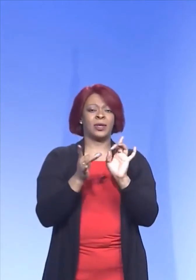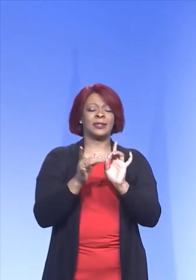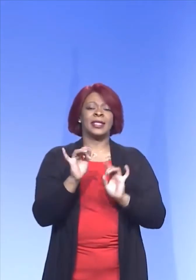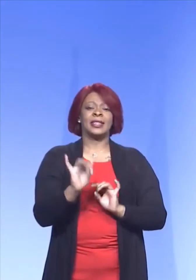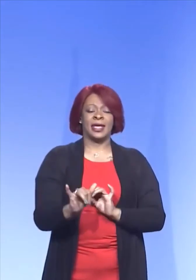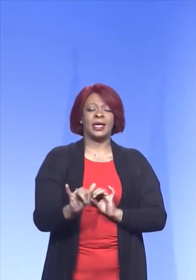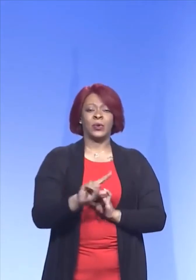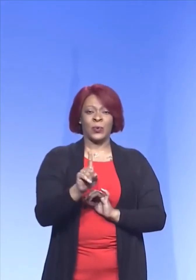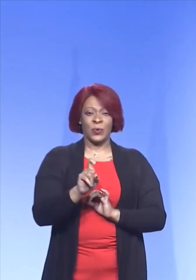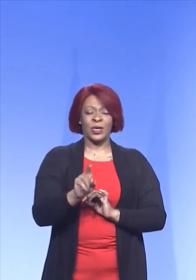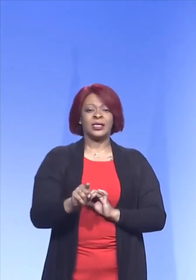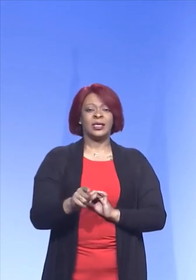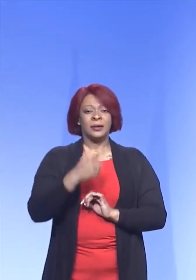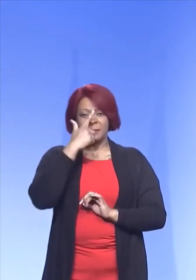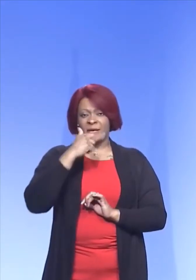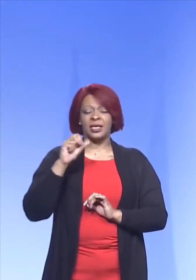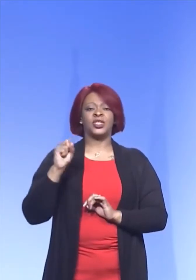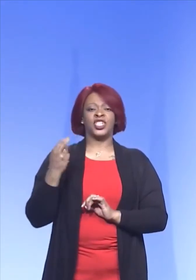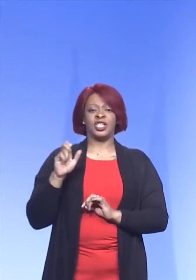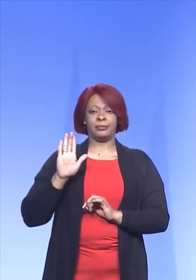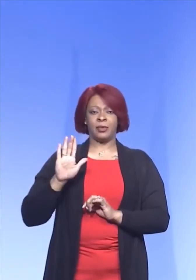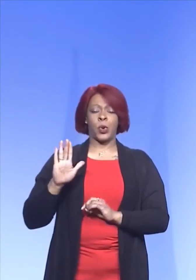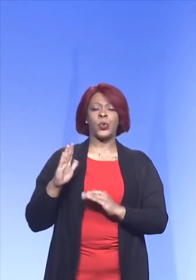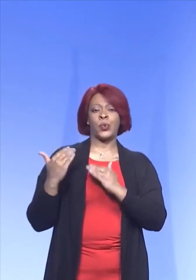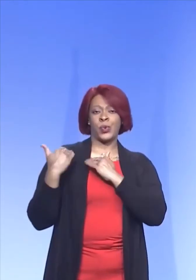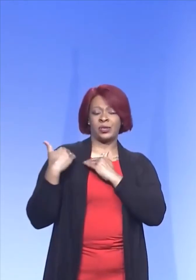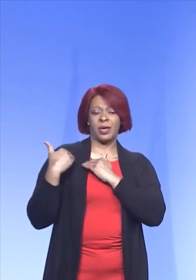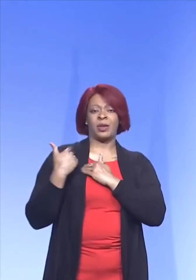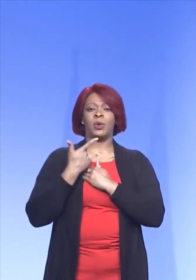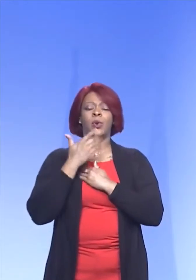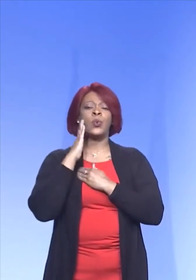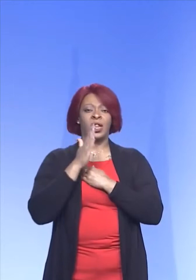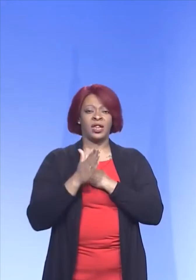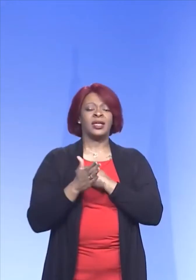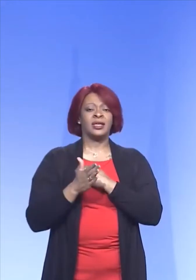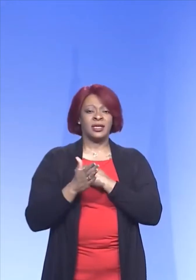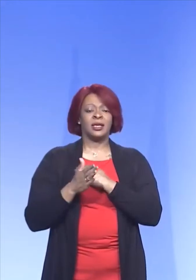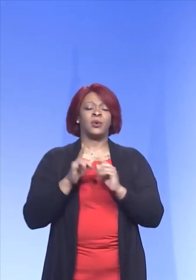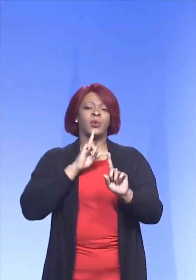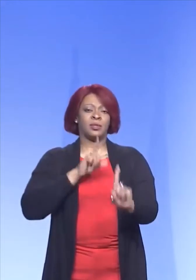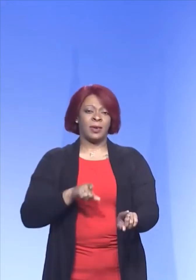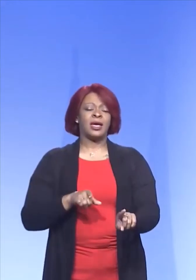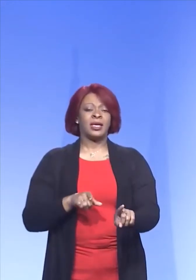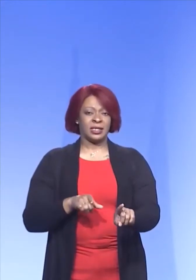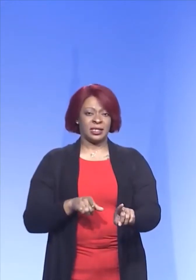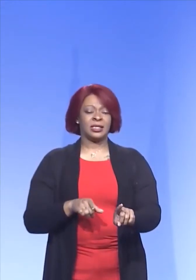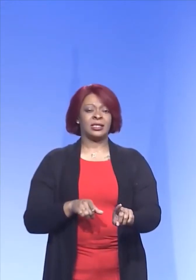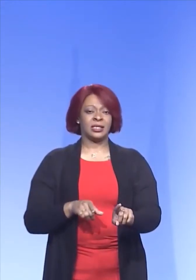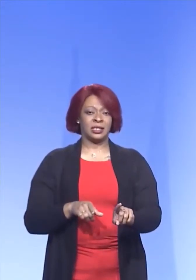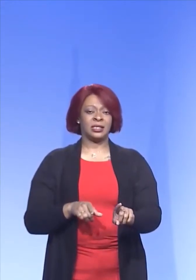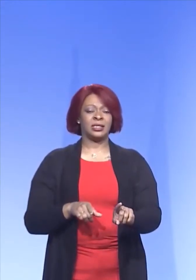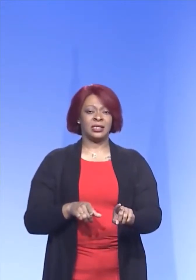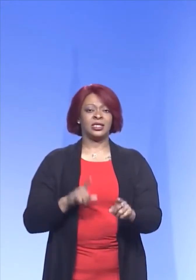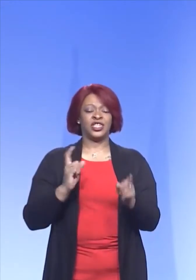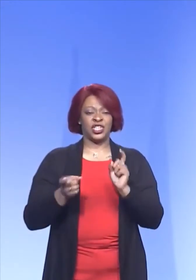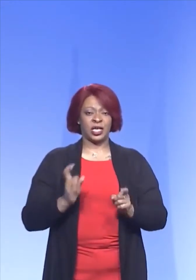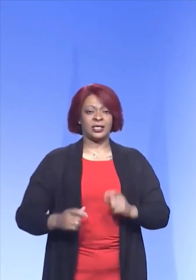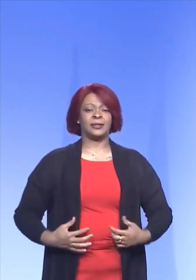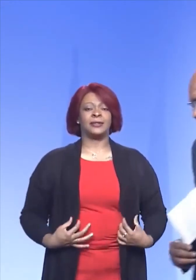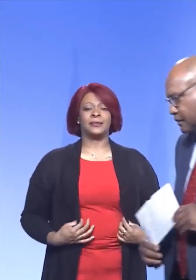particular question because she is the one who would respond to the changes.